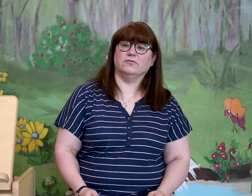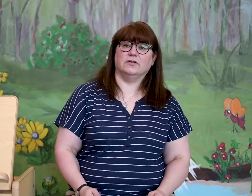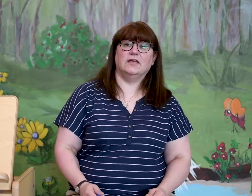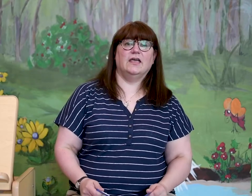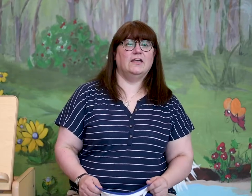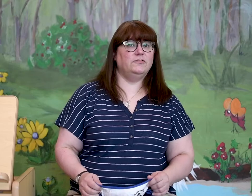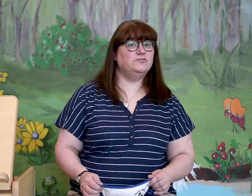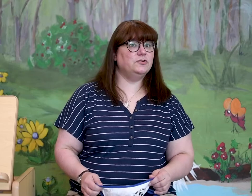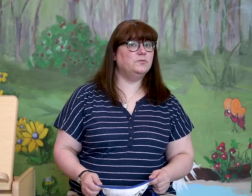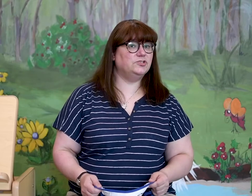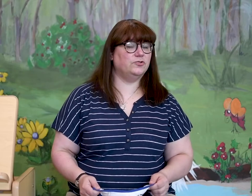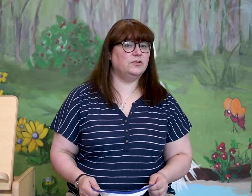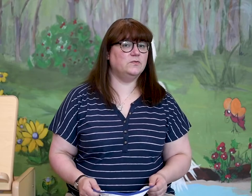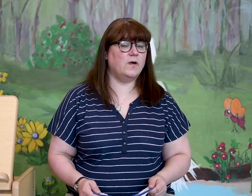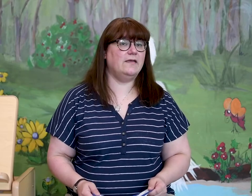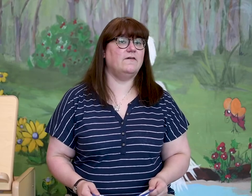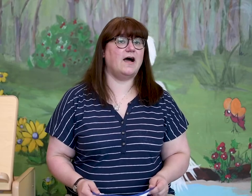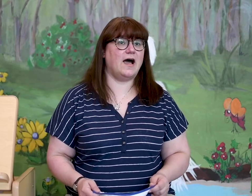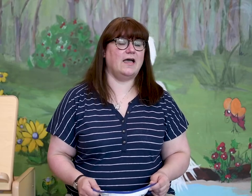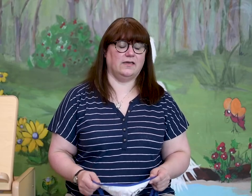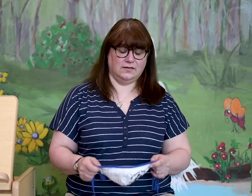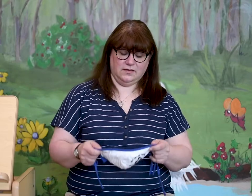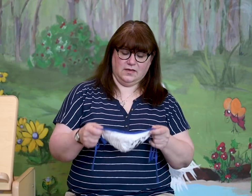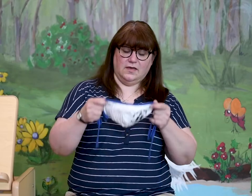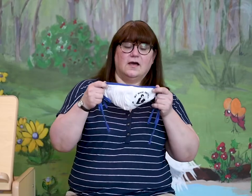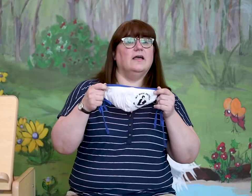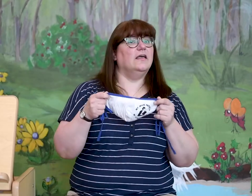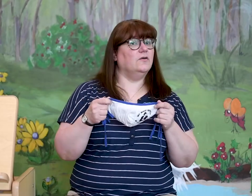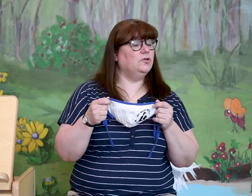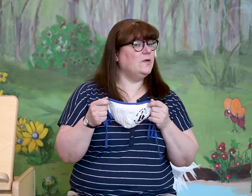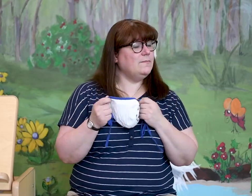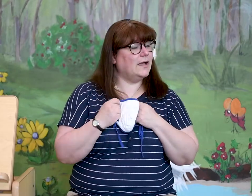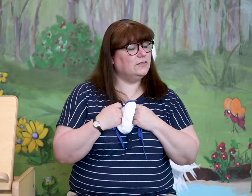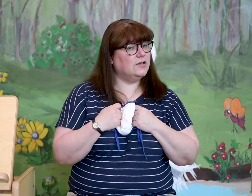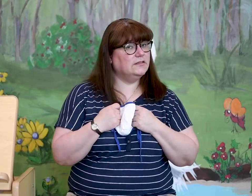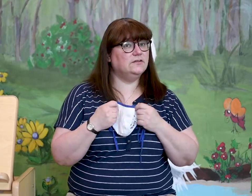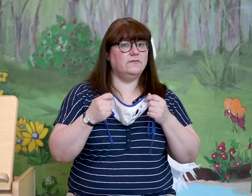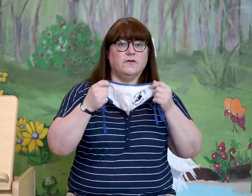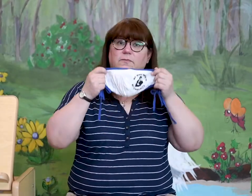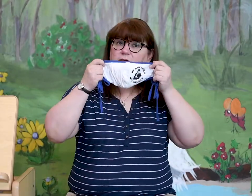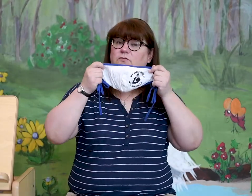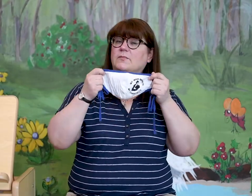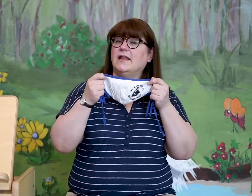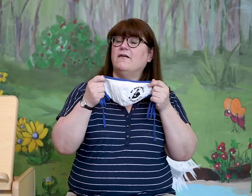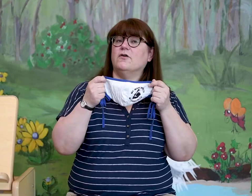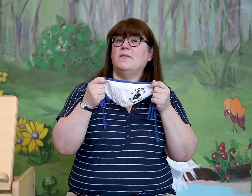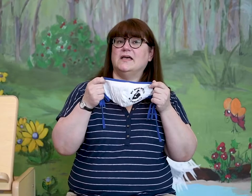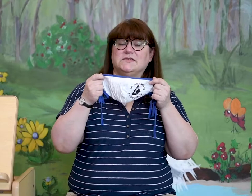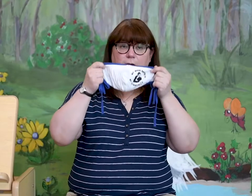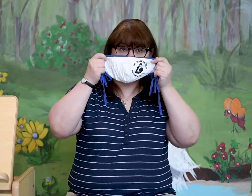If you do, be sure to wave hi. You might look a little different because we might have our mask on.